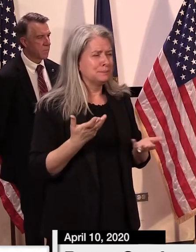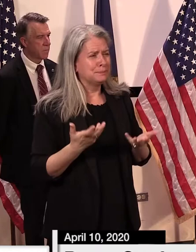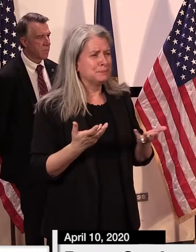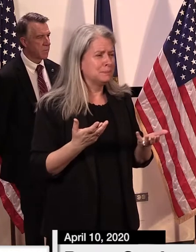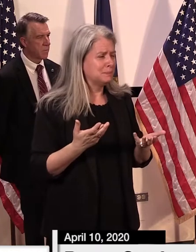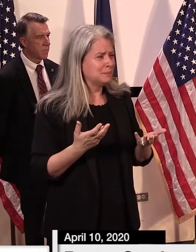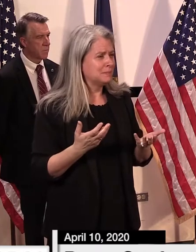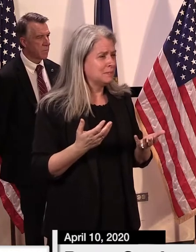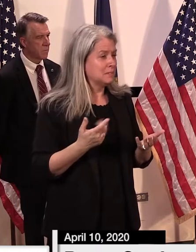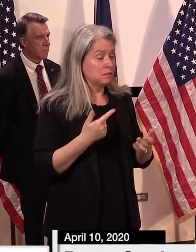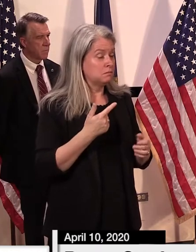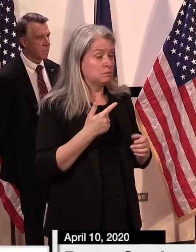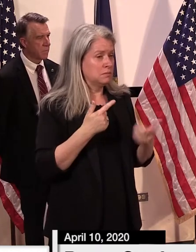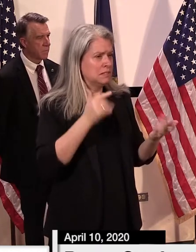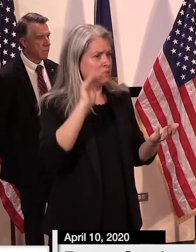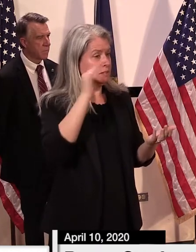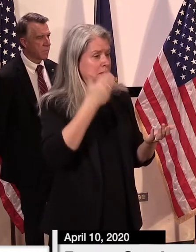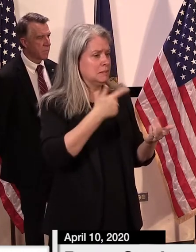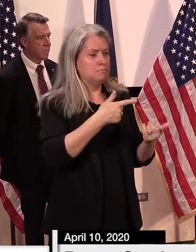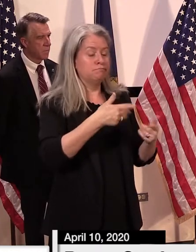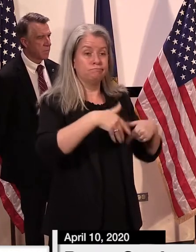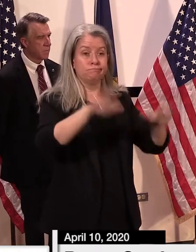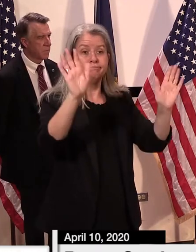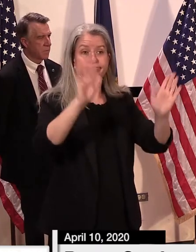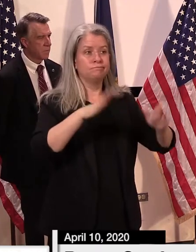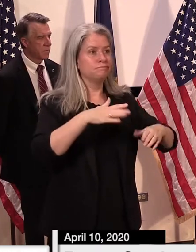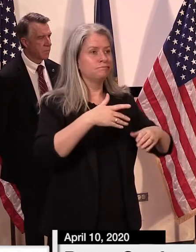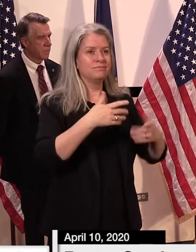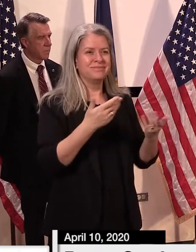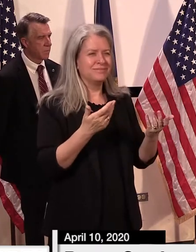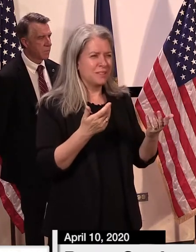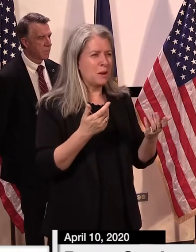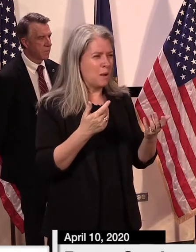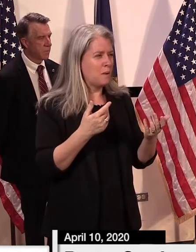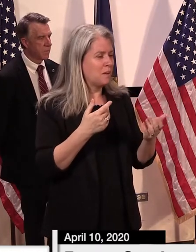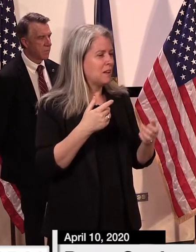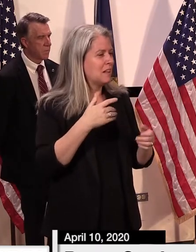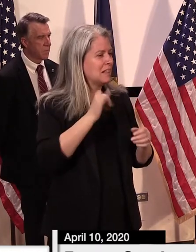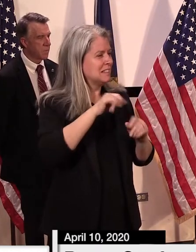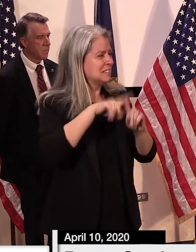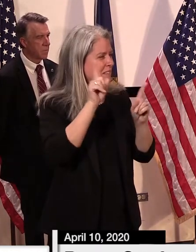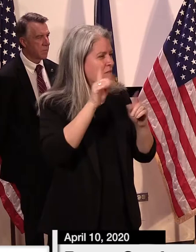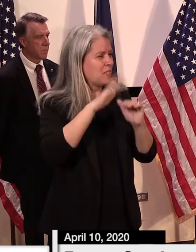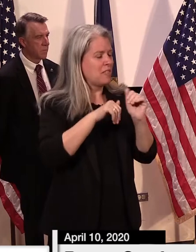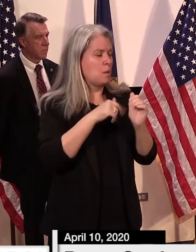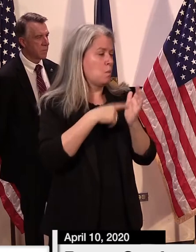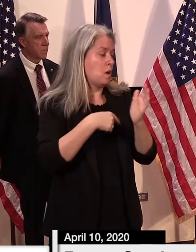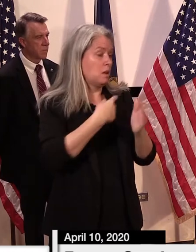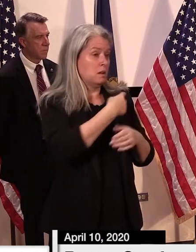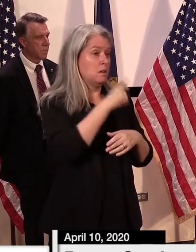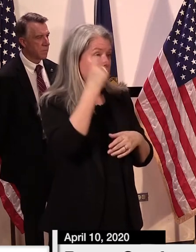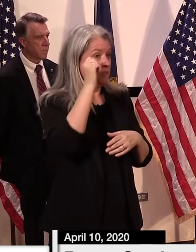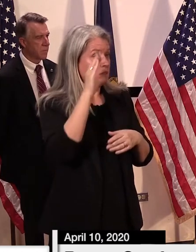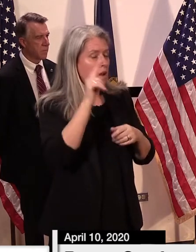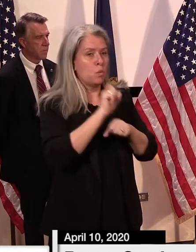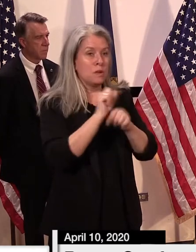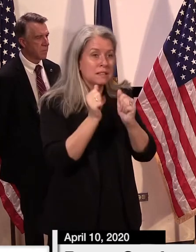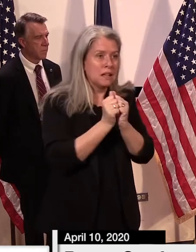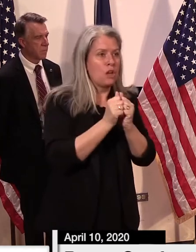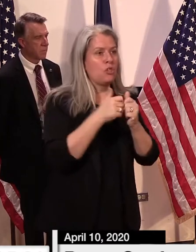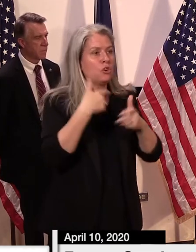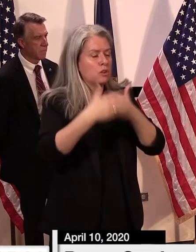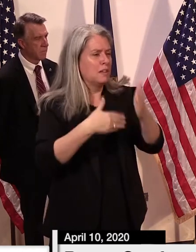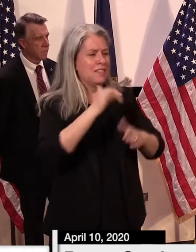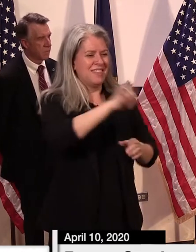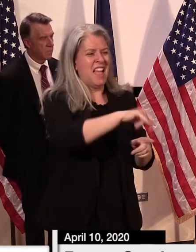They seem to be on their own court, as opposed to all that Governor Scott has done to bring everybody together and moving in one